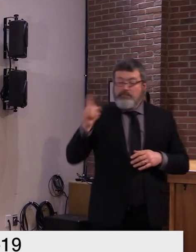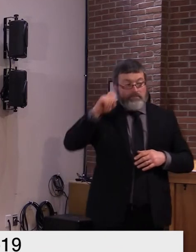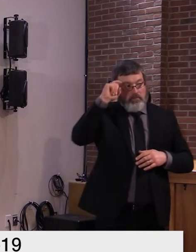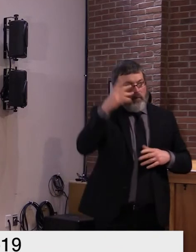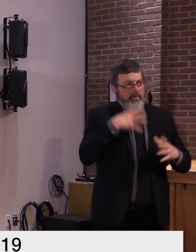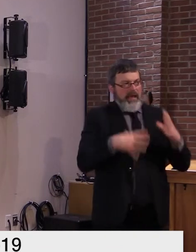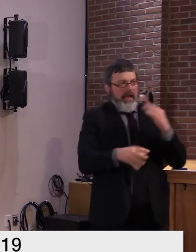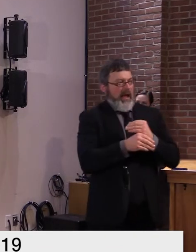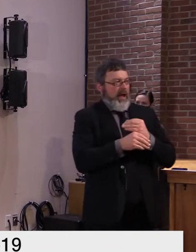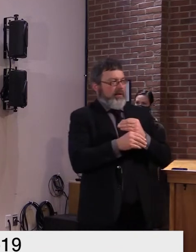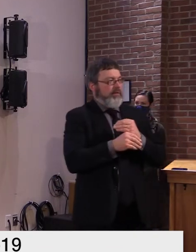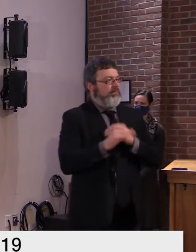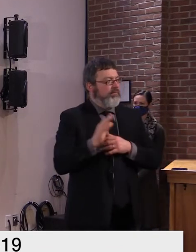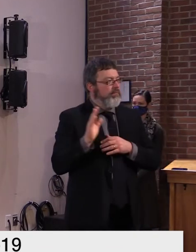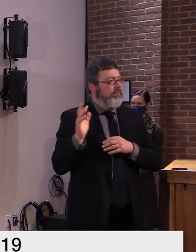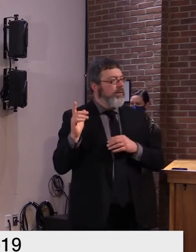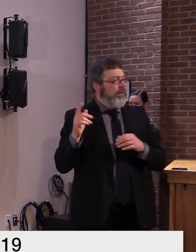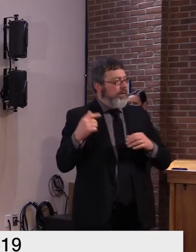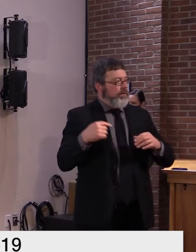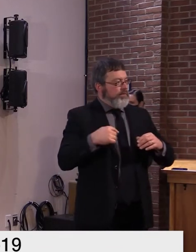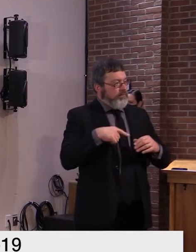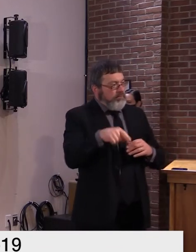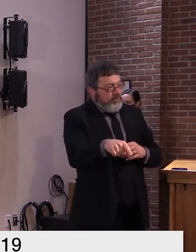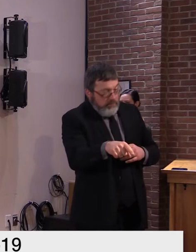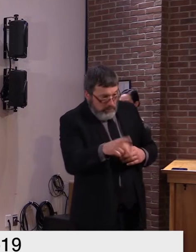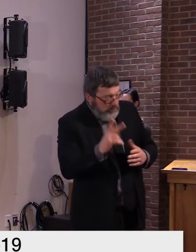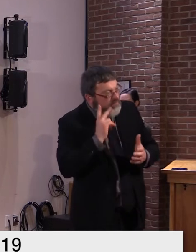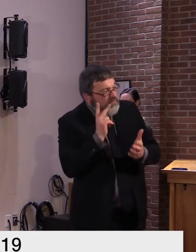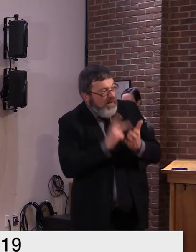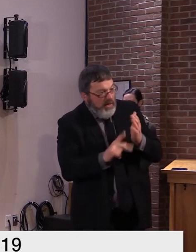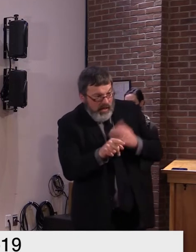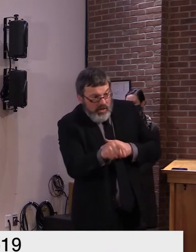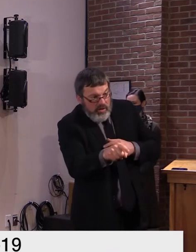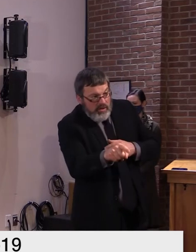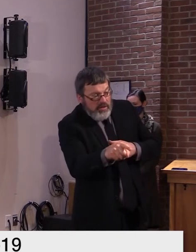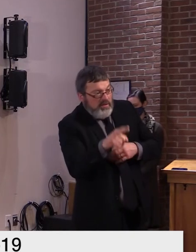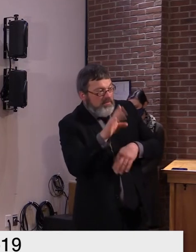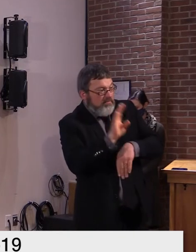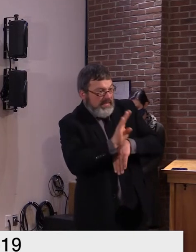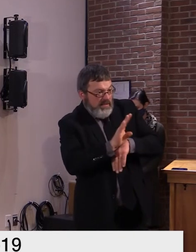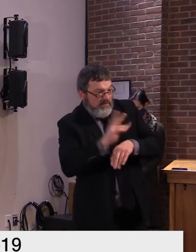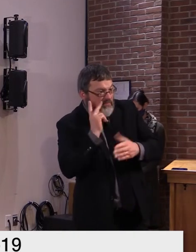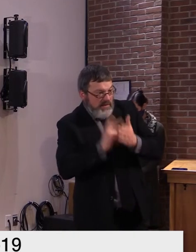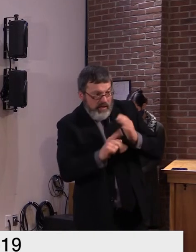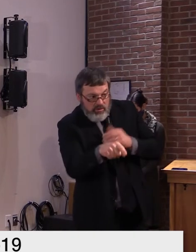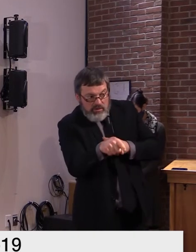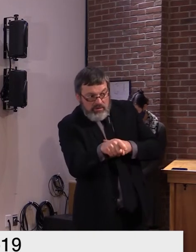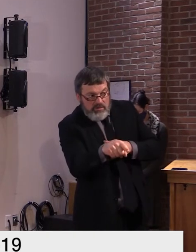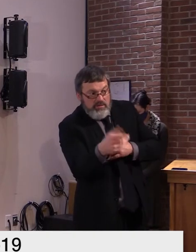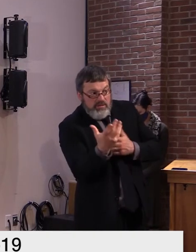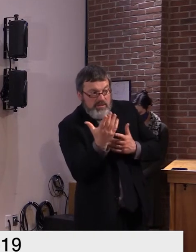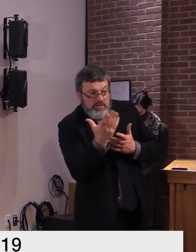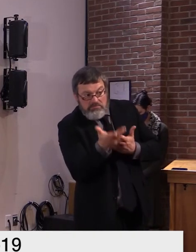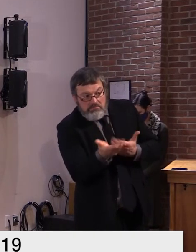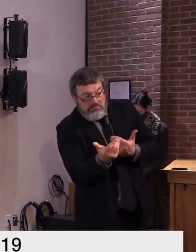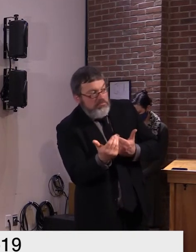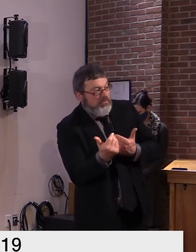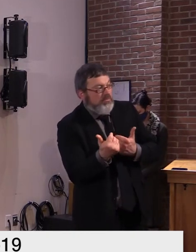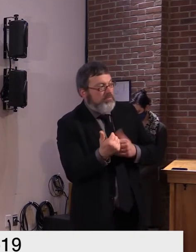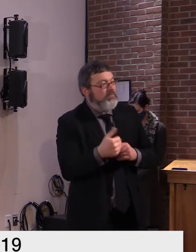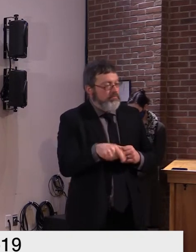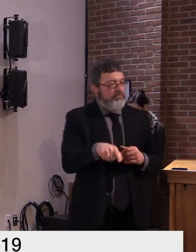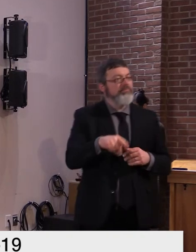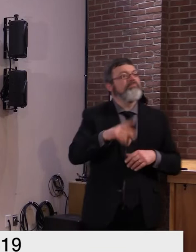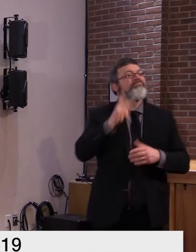secretary curly do you want to add anything to that um yeah i i think that what we're getting at is um